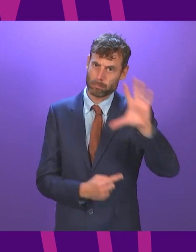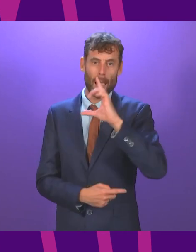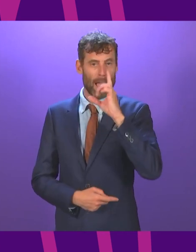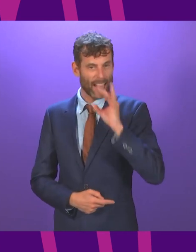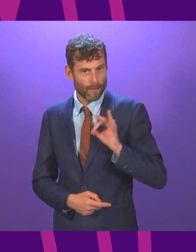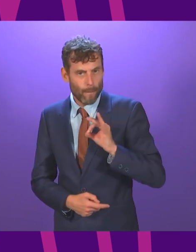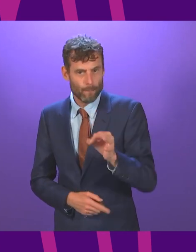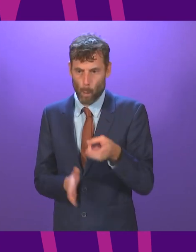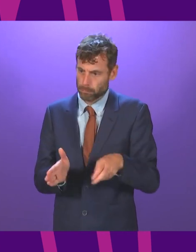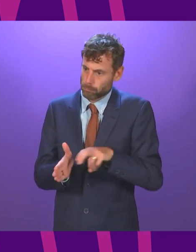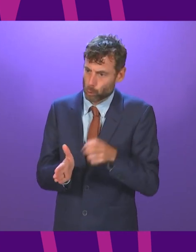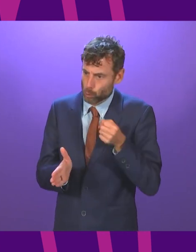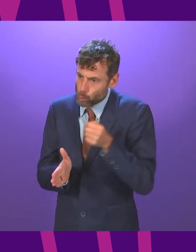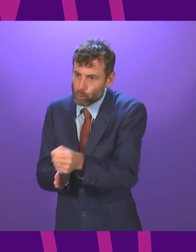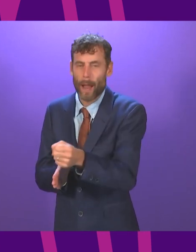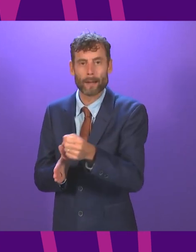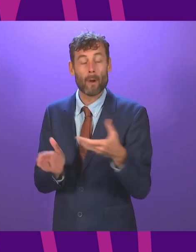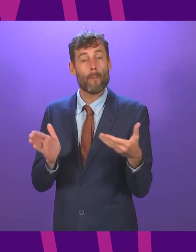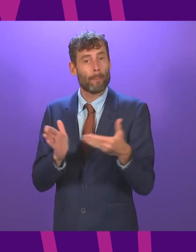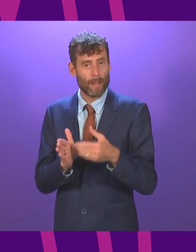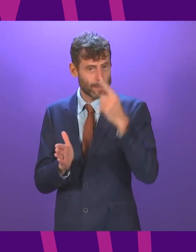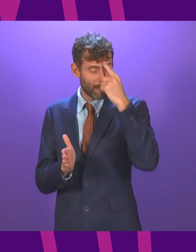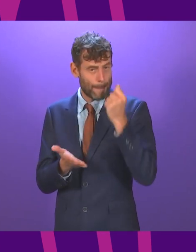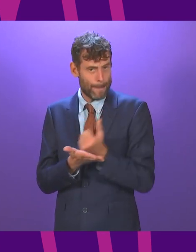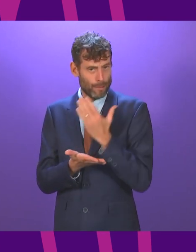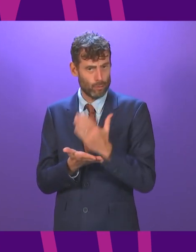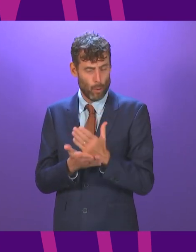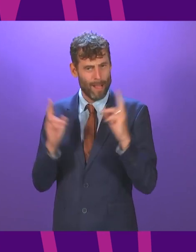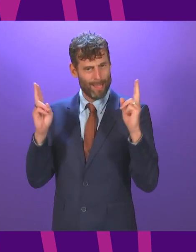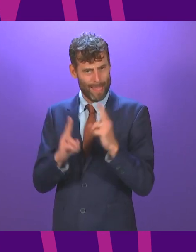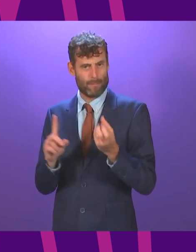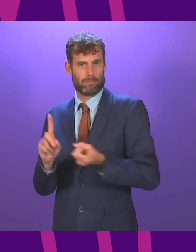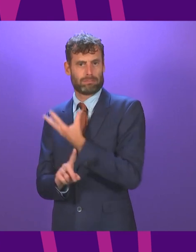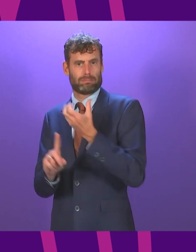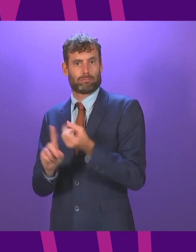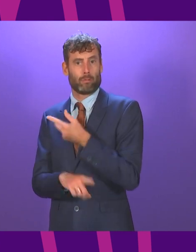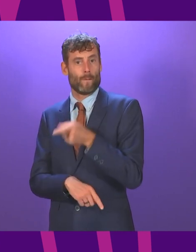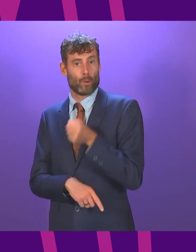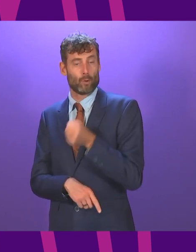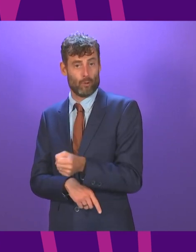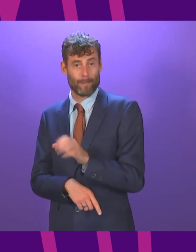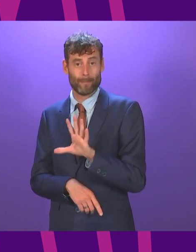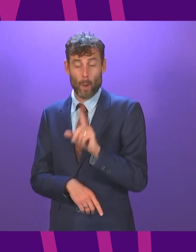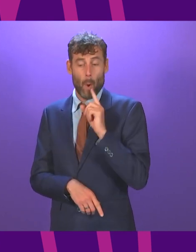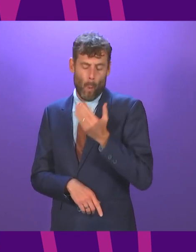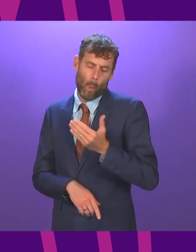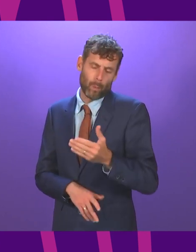fares for people to travel and that we cut emissions in our rail network as well are there difficult decisions to be made along the way in all of this